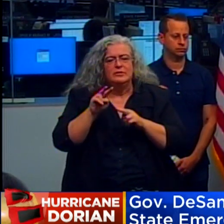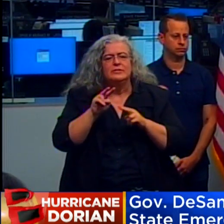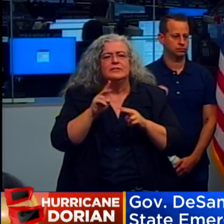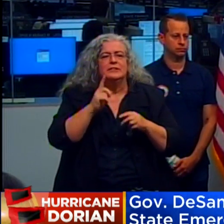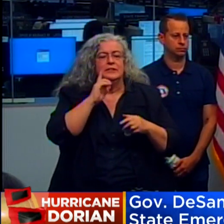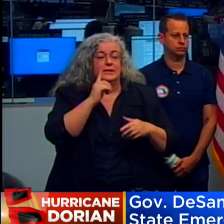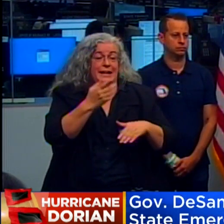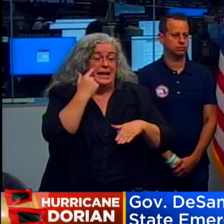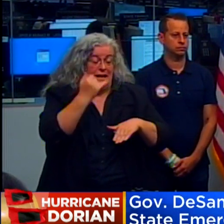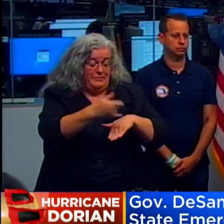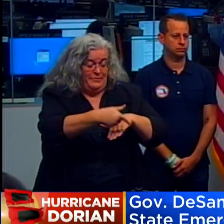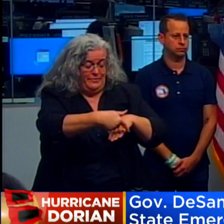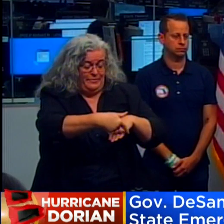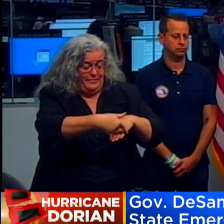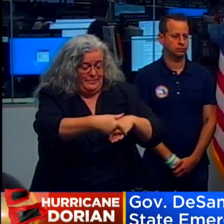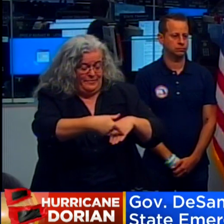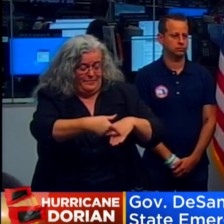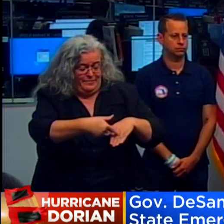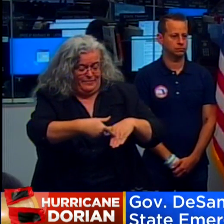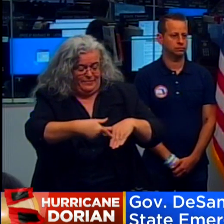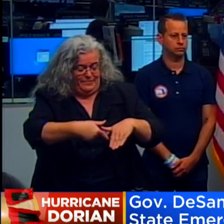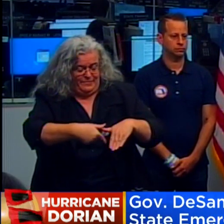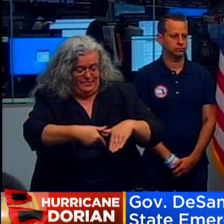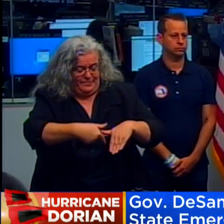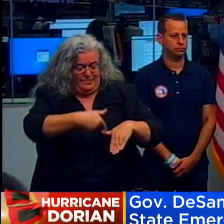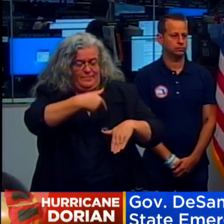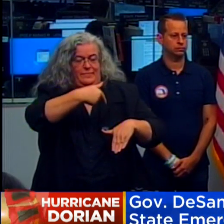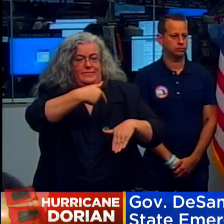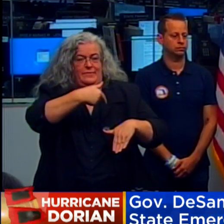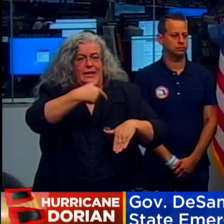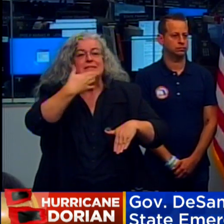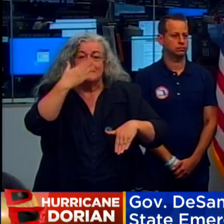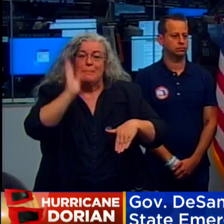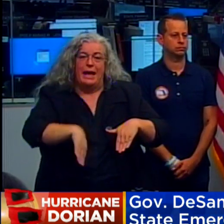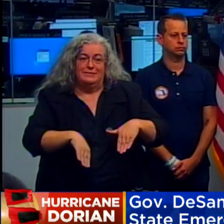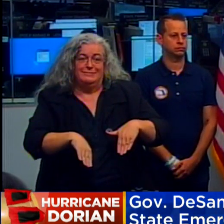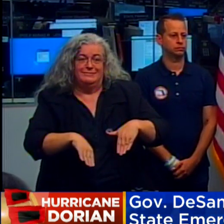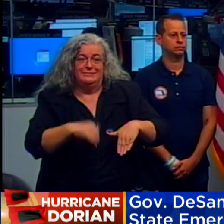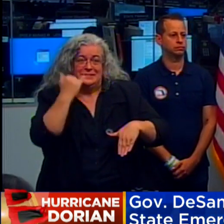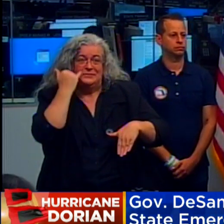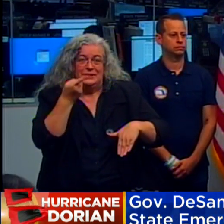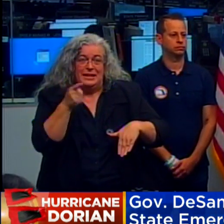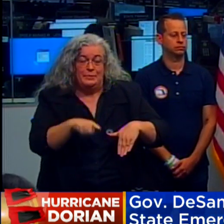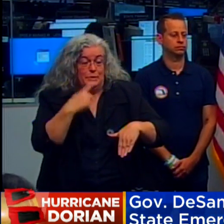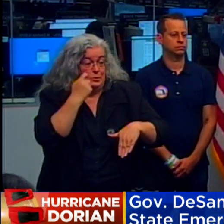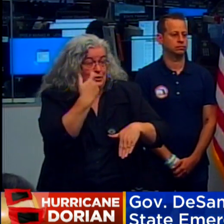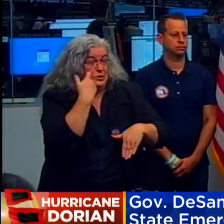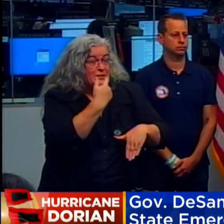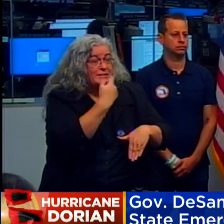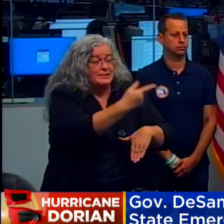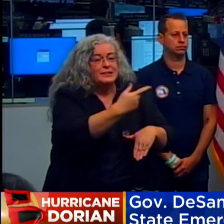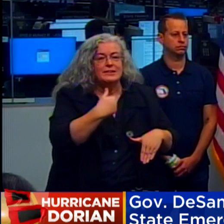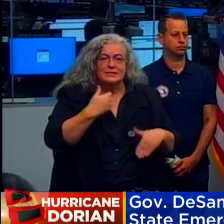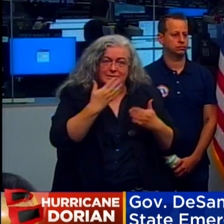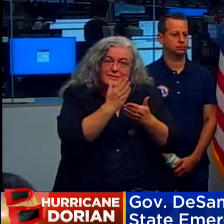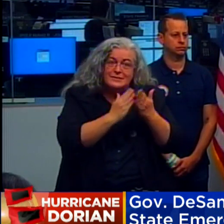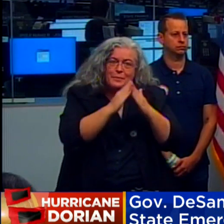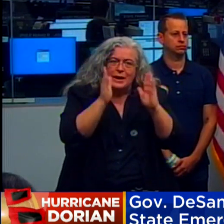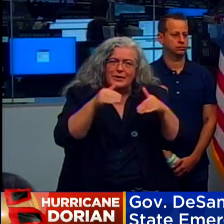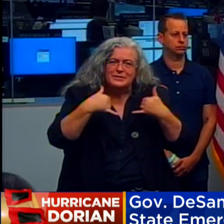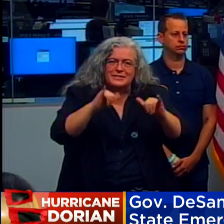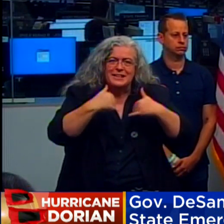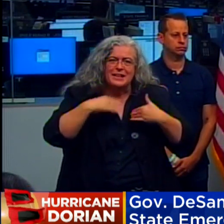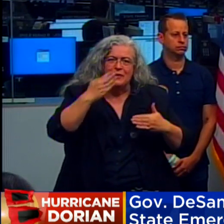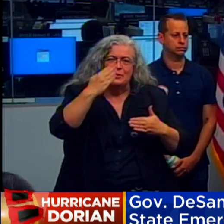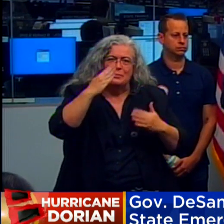ends up in the Gulf of Mexico, then slams the panhandle is a bad, bad thing for us because of what you cite. mean, you have blue tarps on a lot of